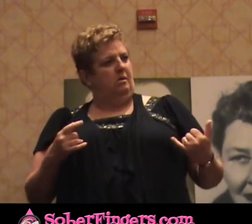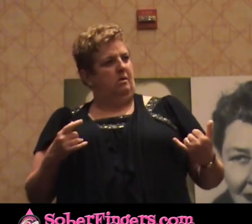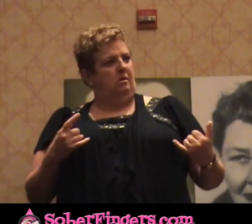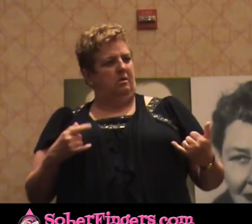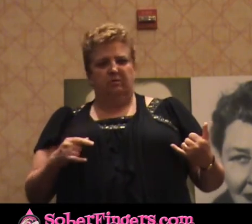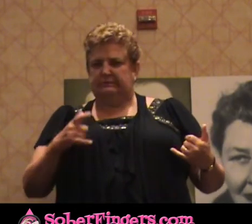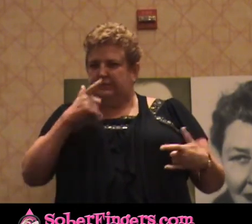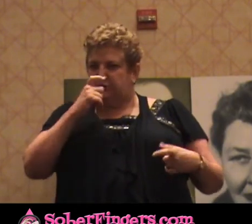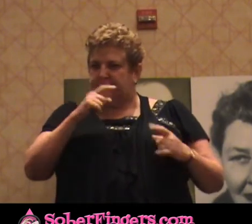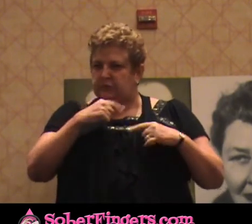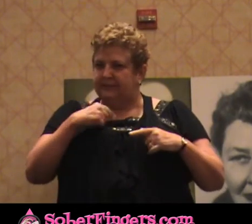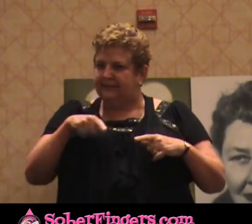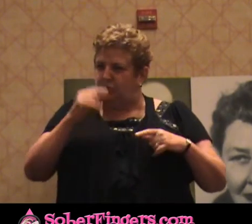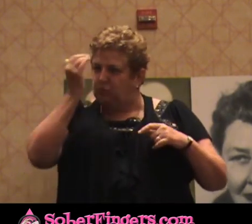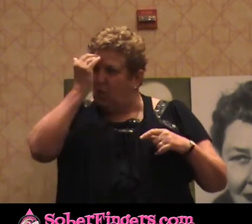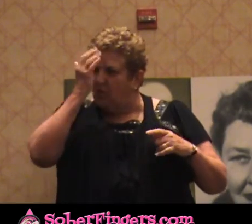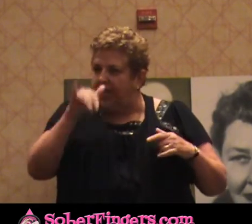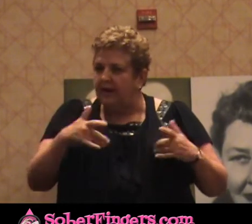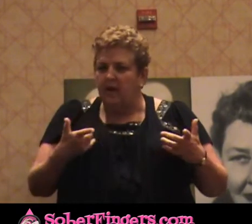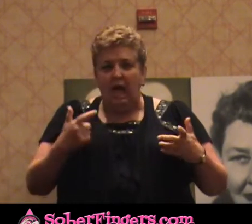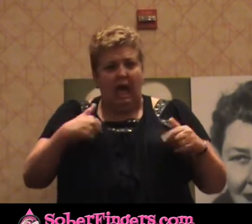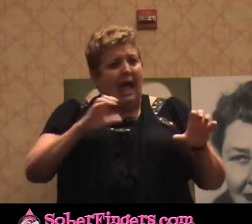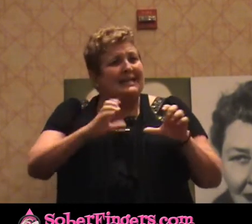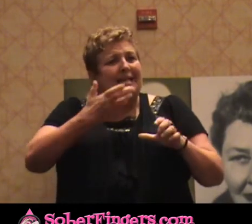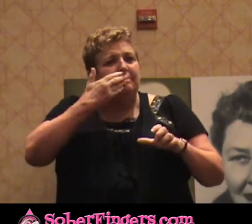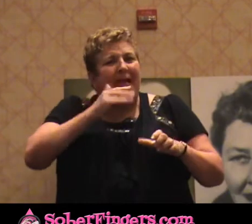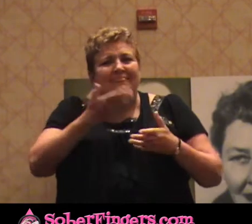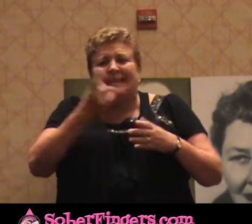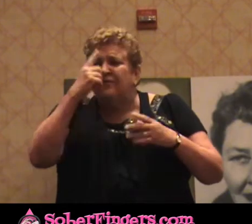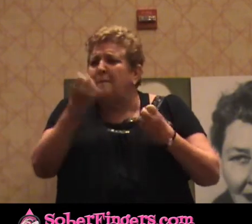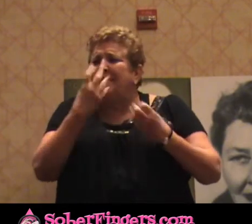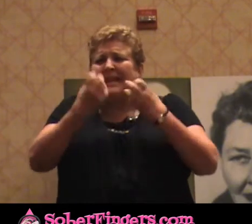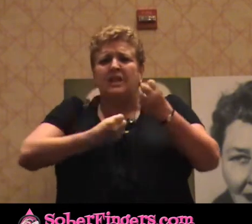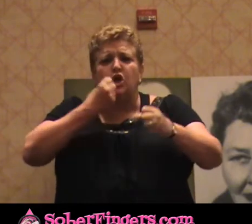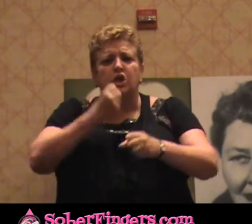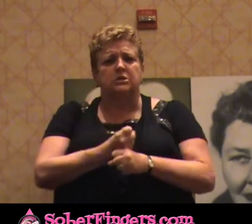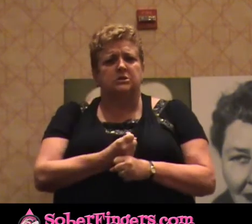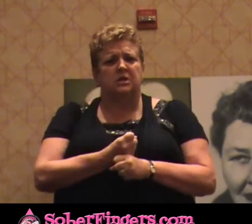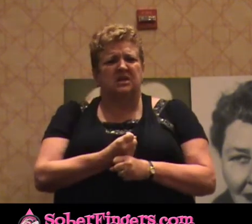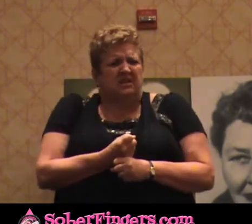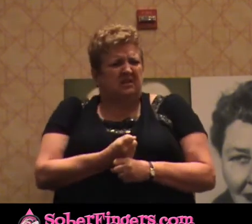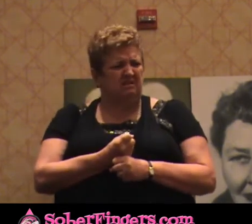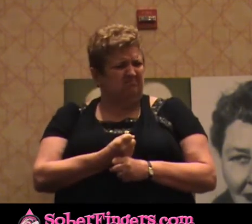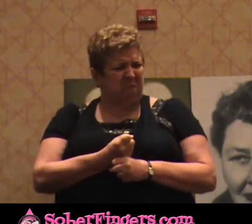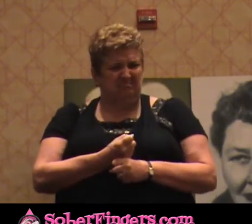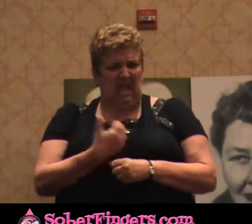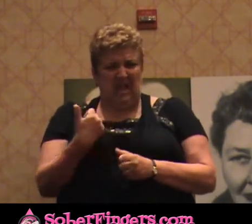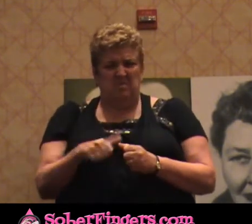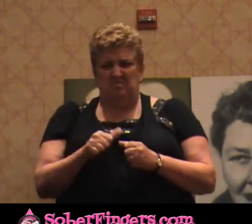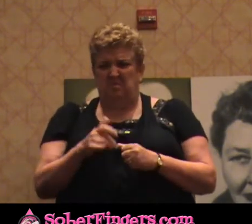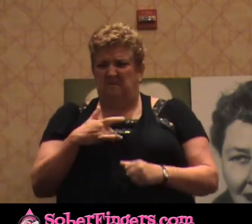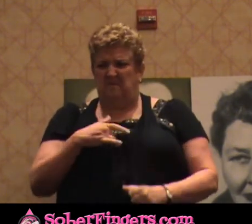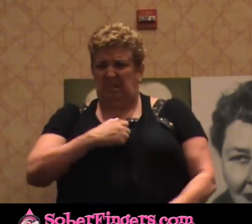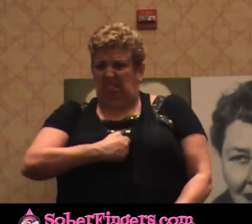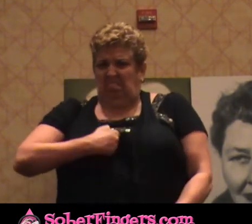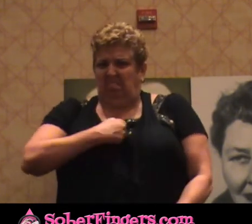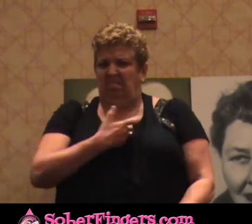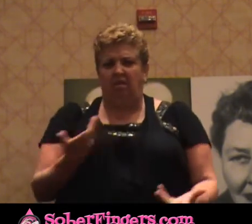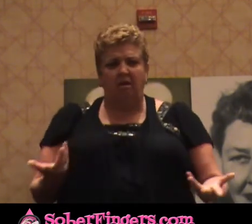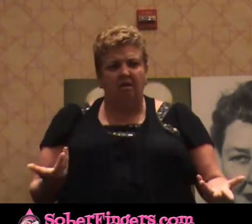Because I did bad things for years. And it never occurred to me. I always burned bridges. I don't remember feeling remorse. Or guilt.